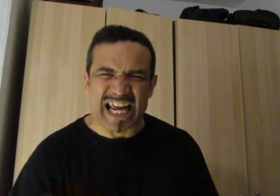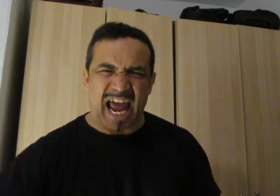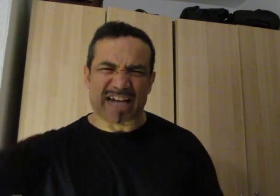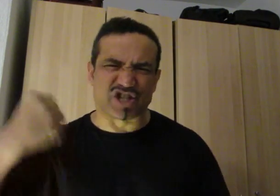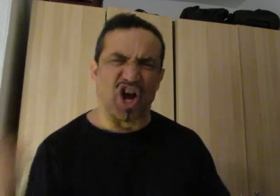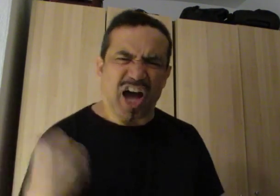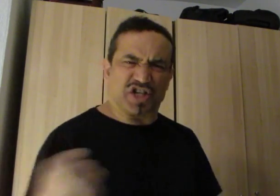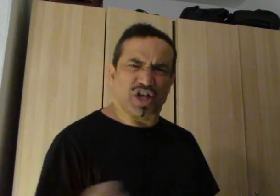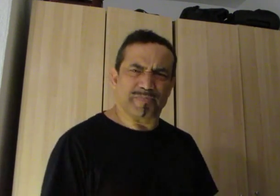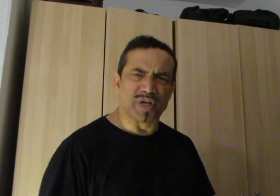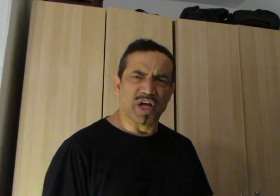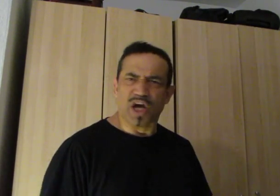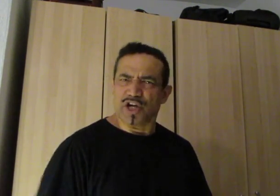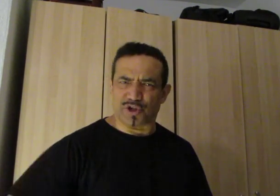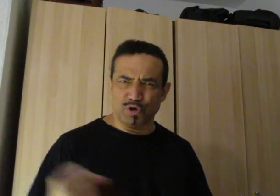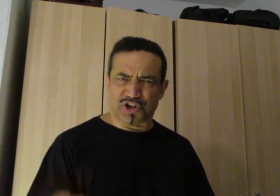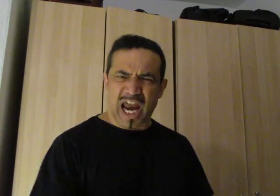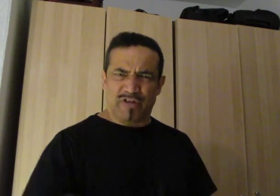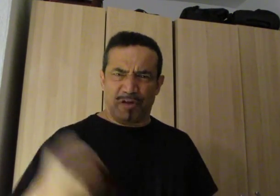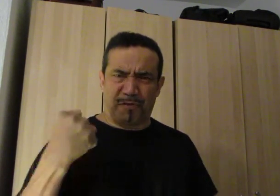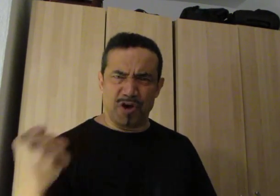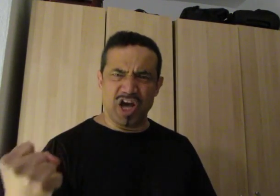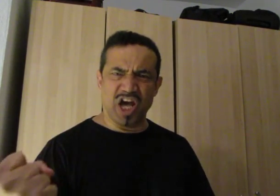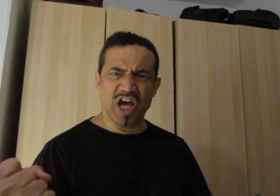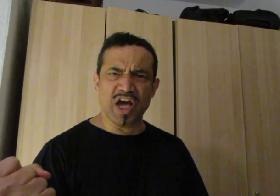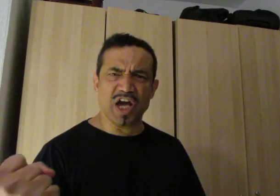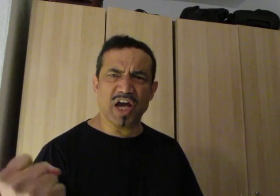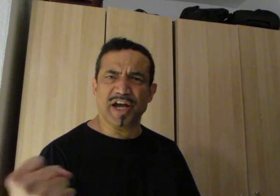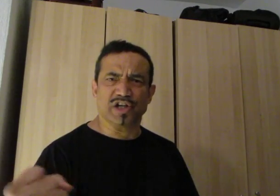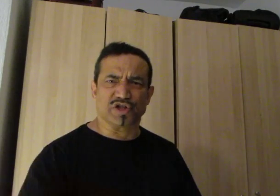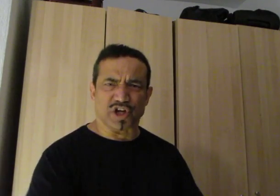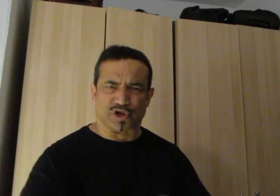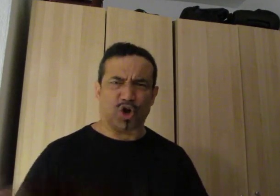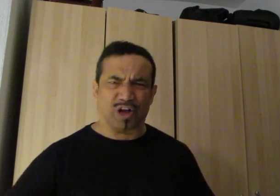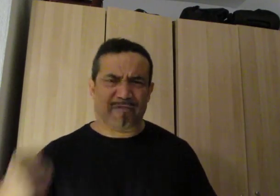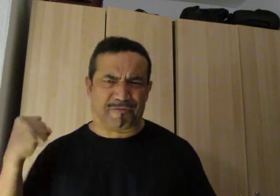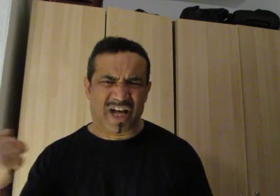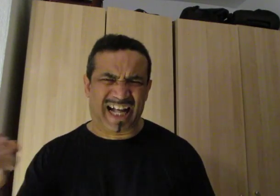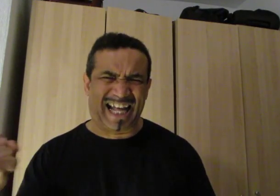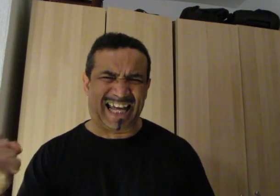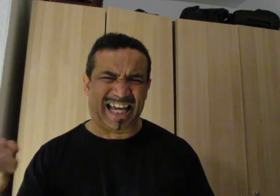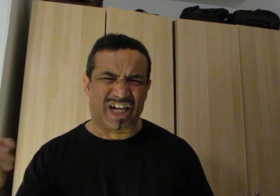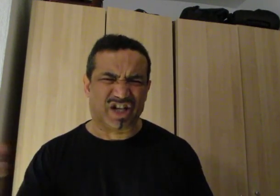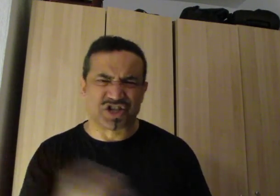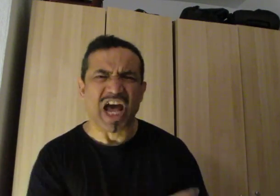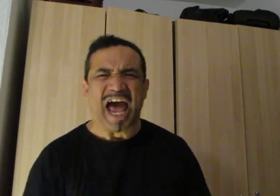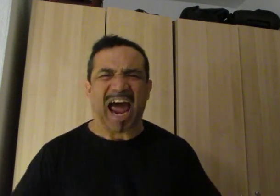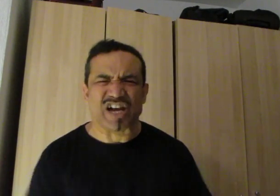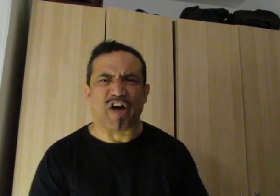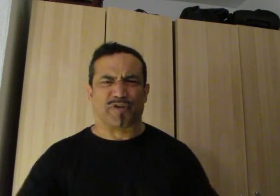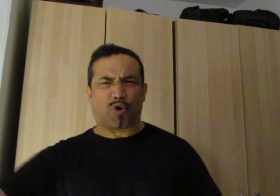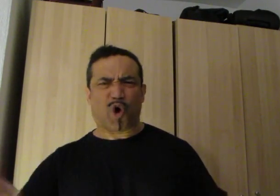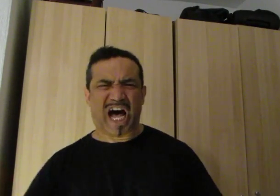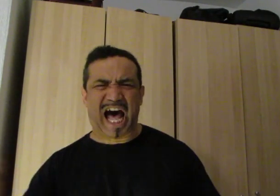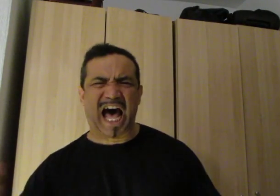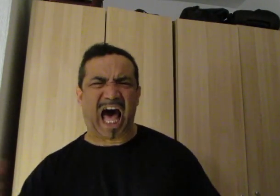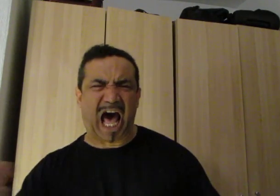he has not to say the things he truly feels and not the words